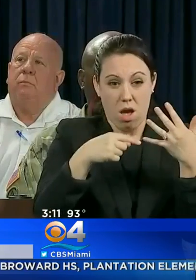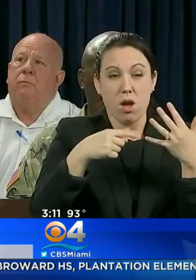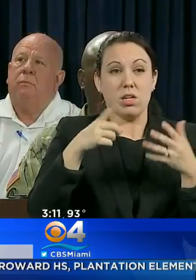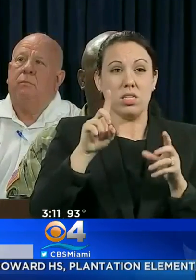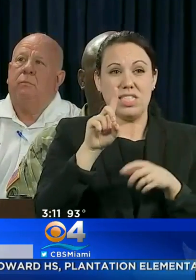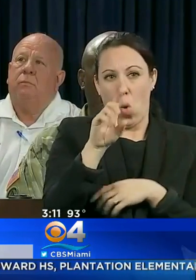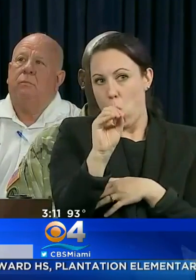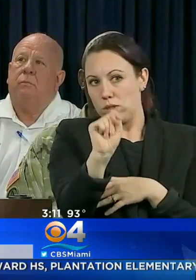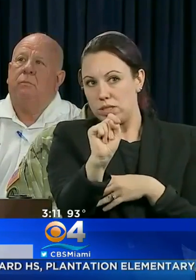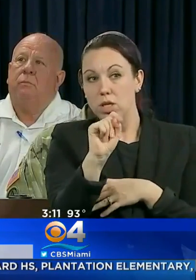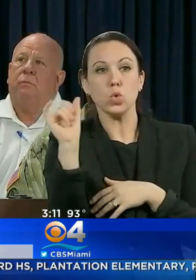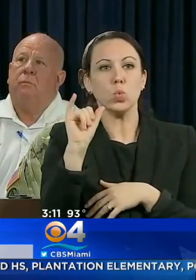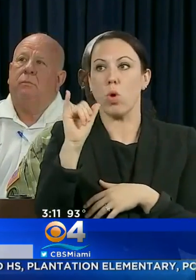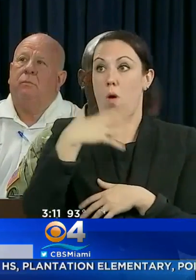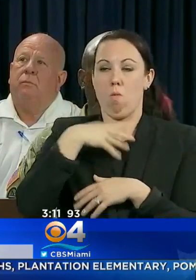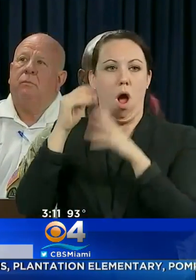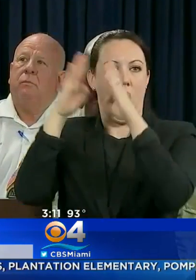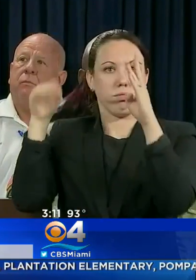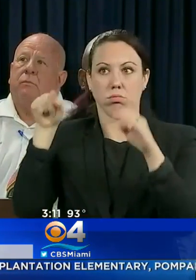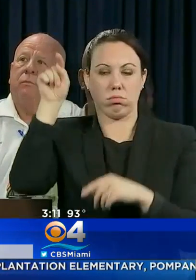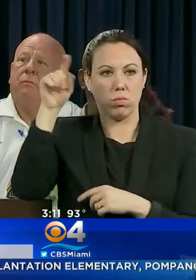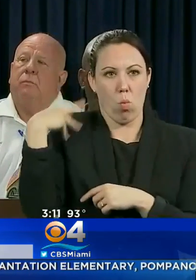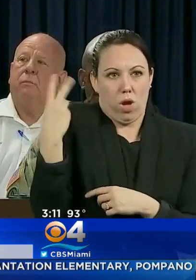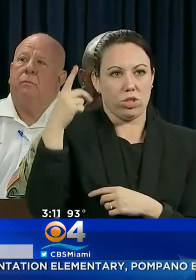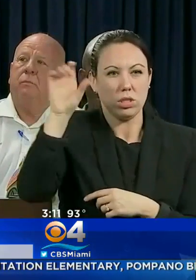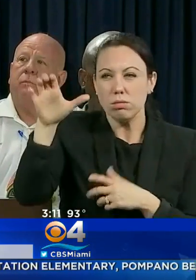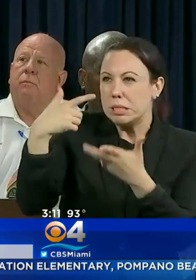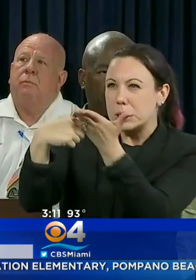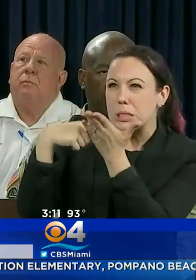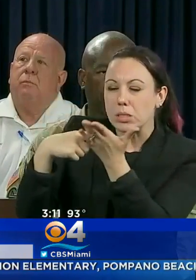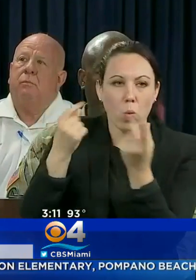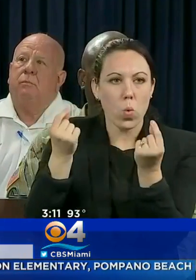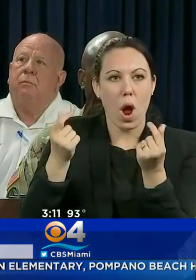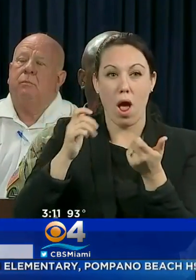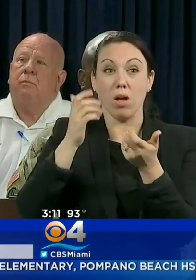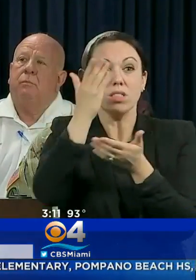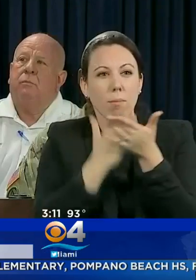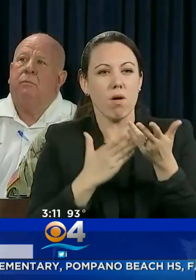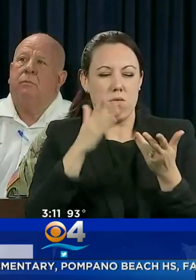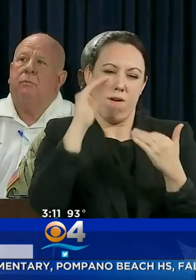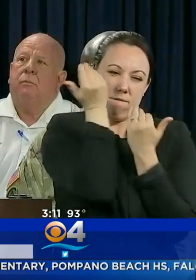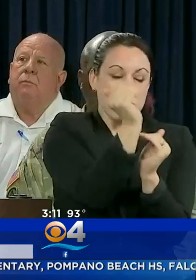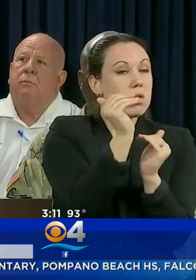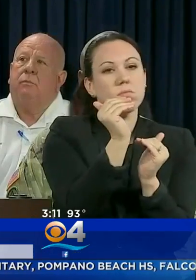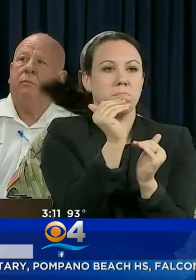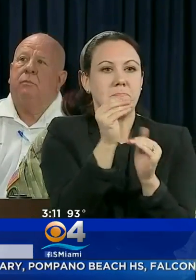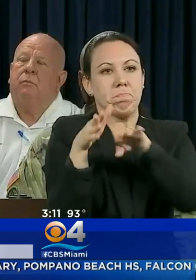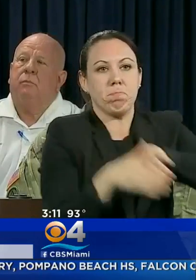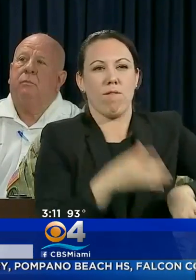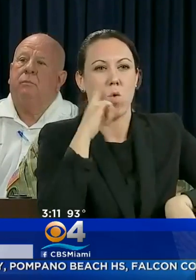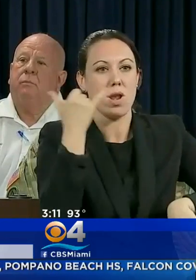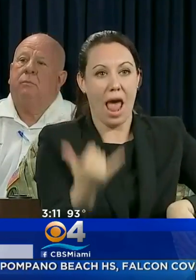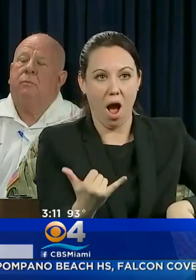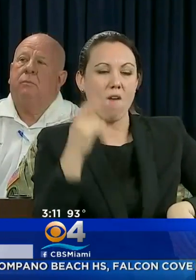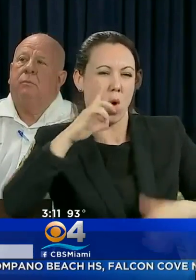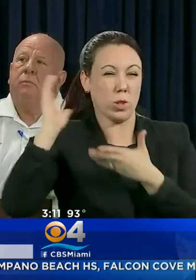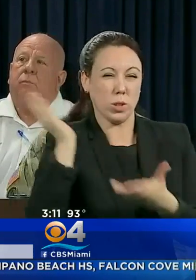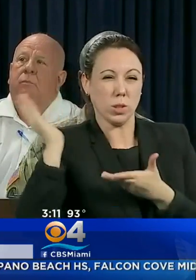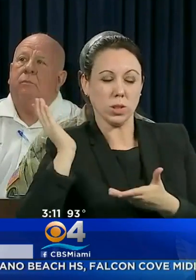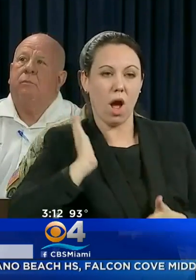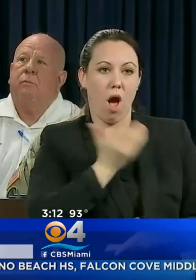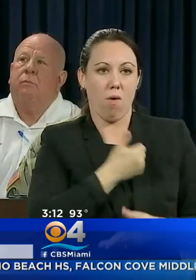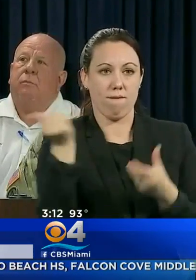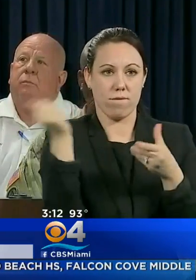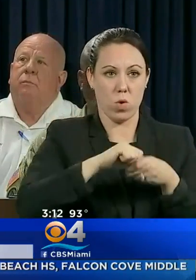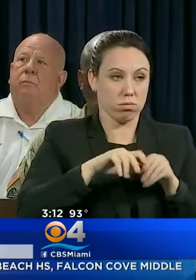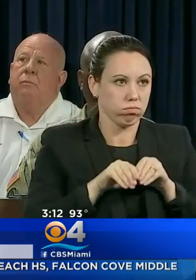TRANSPORTATION AND THE WHITE HOUSE ABOUT WAIVING FEDERAL RULES AND REGULATIONS TO GET AS MUCH FUEL POSSIBLE INTO OUR STATE AND THROUGH OUR PORTS. I